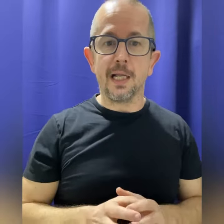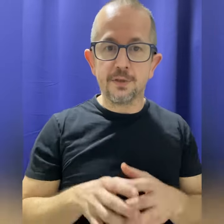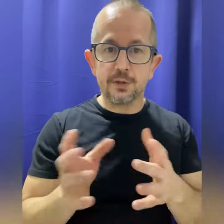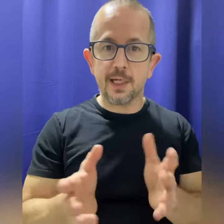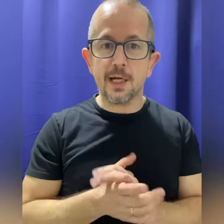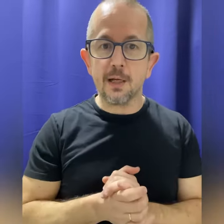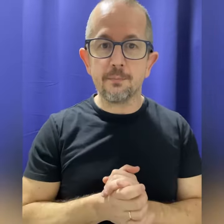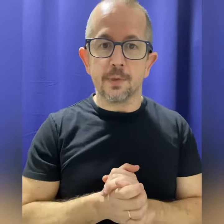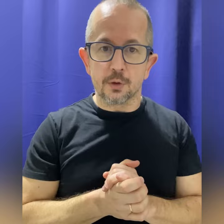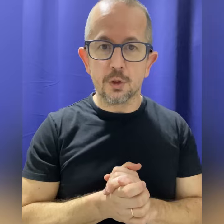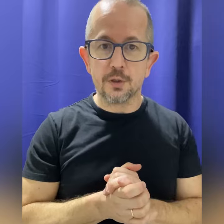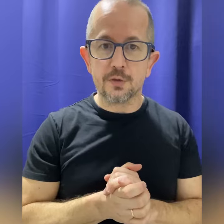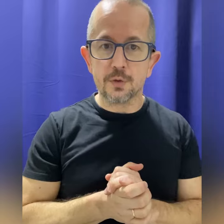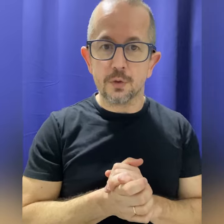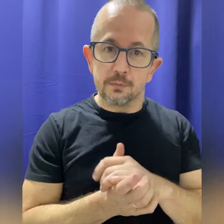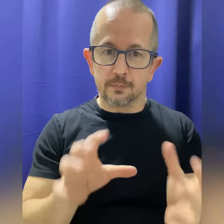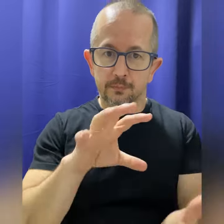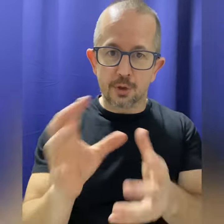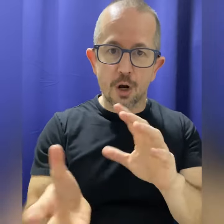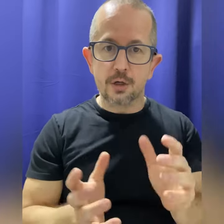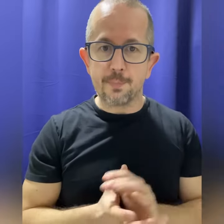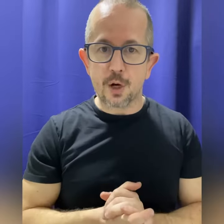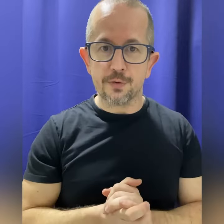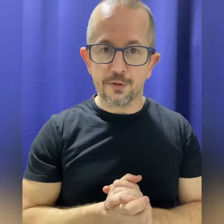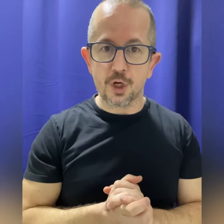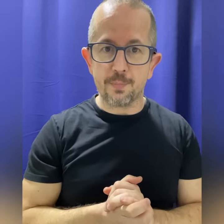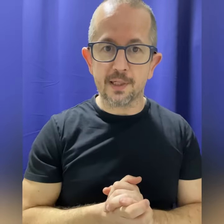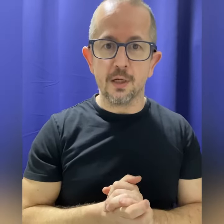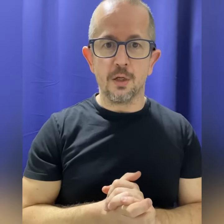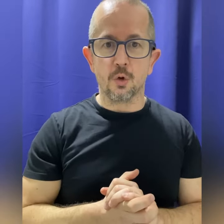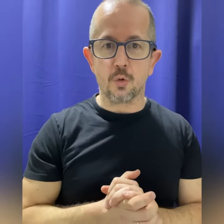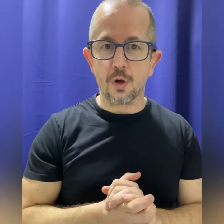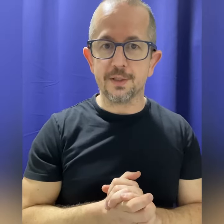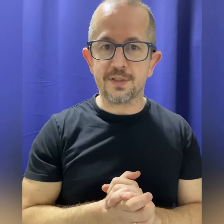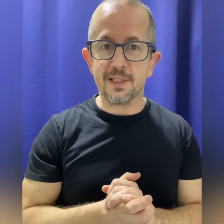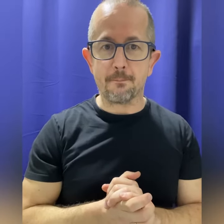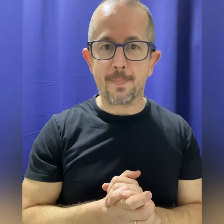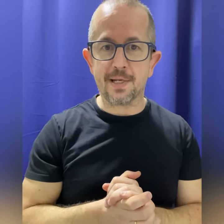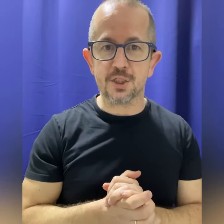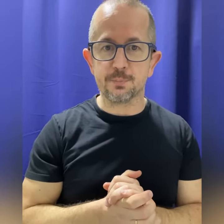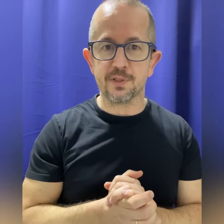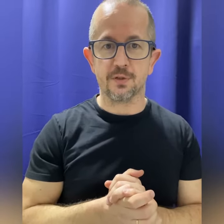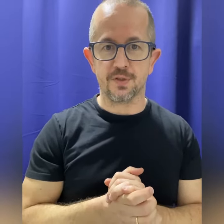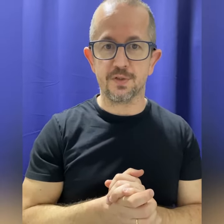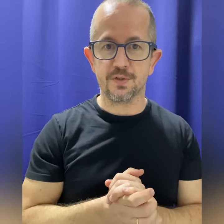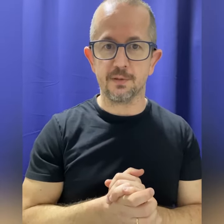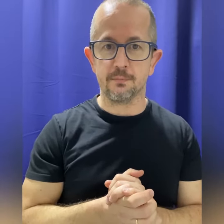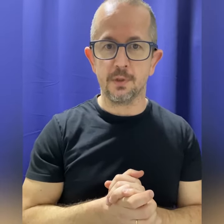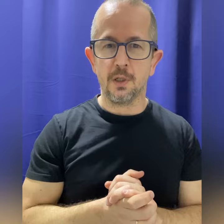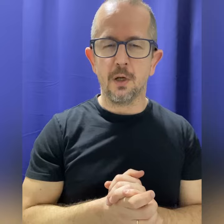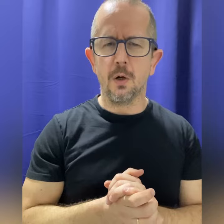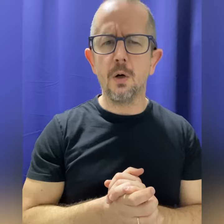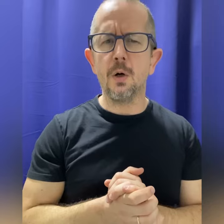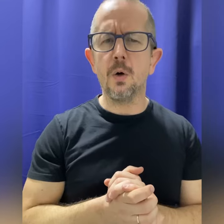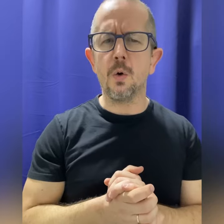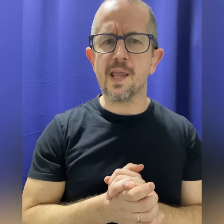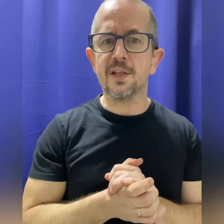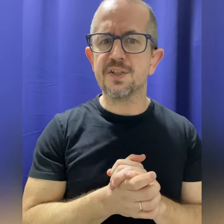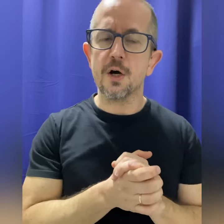And today I'm going to talk about the topic Quality Management System. Oh, that sounds